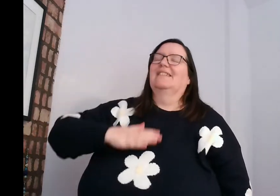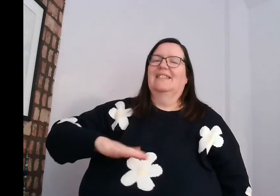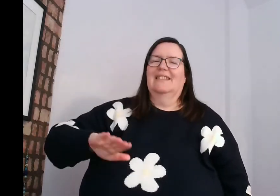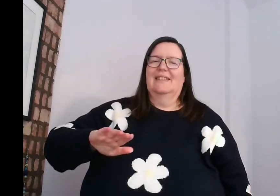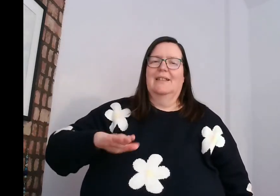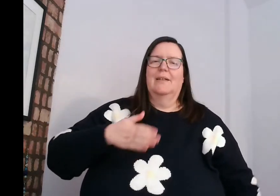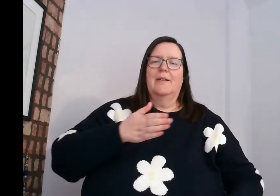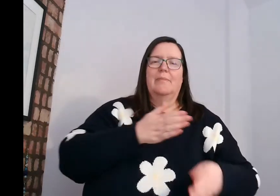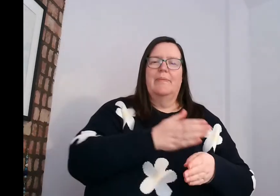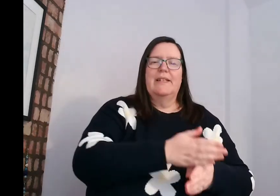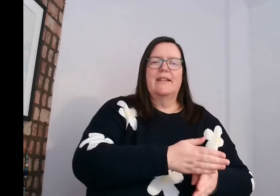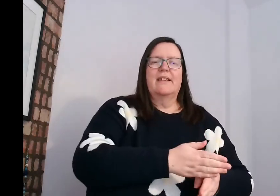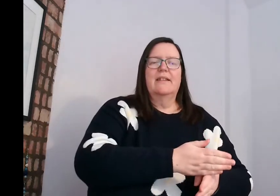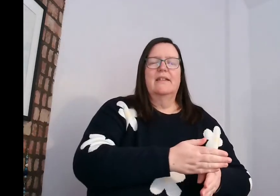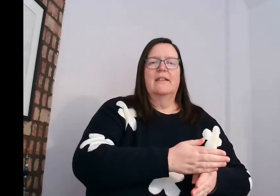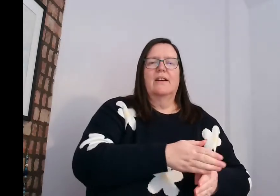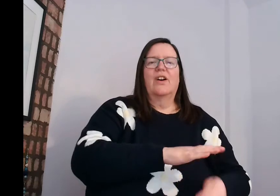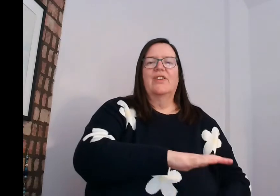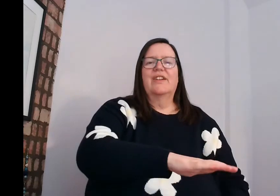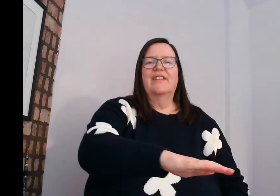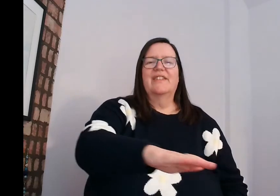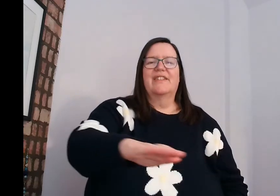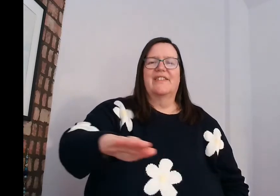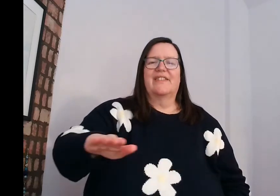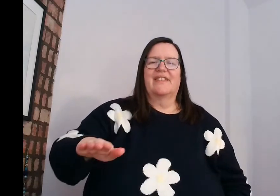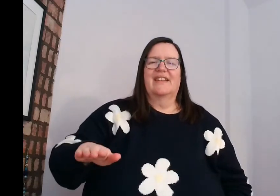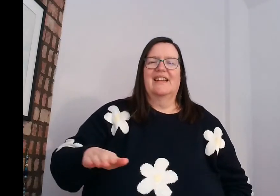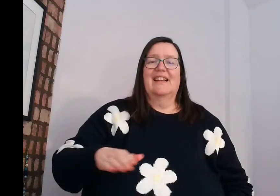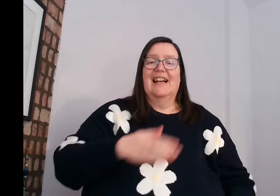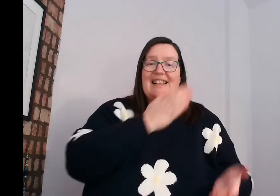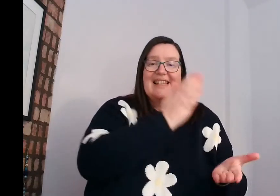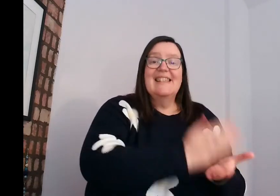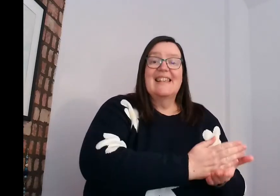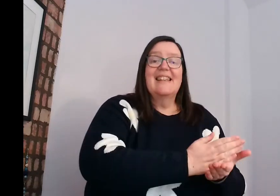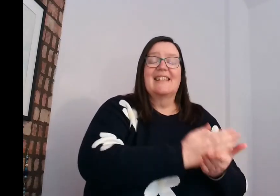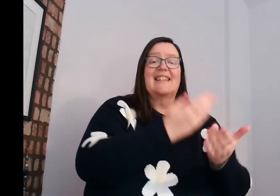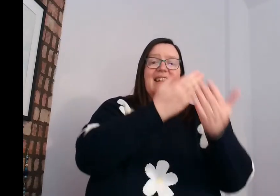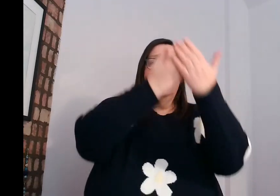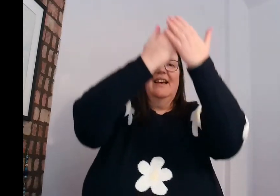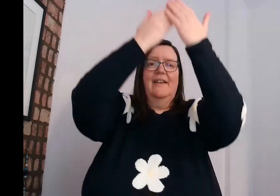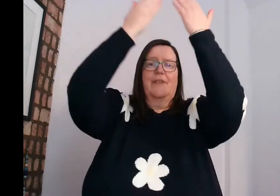be done on earth as it is in heaven.